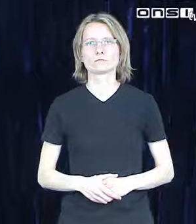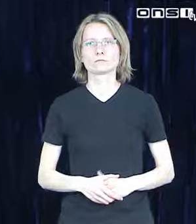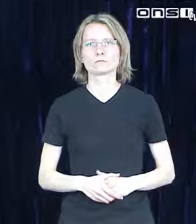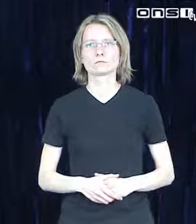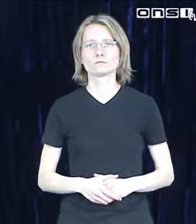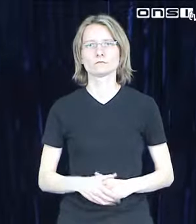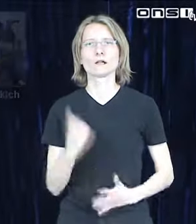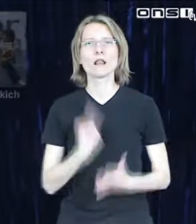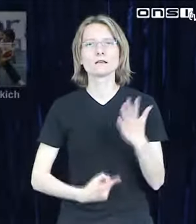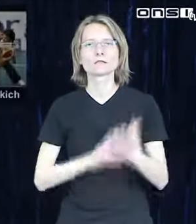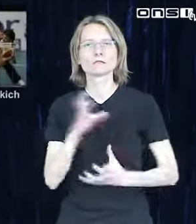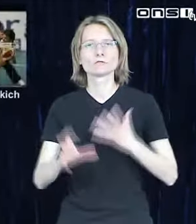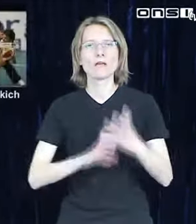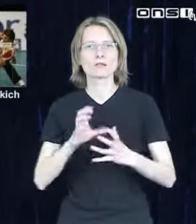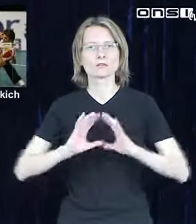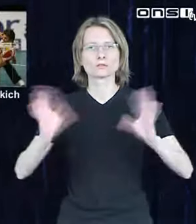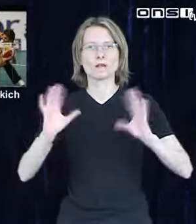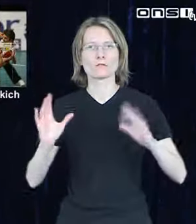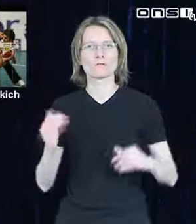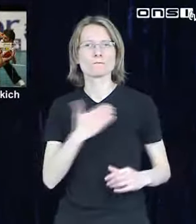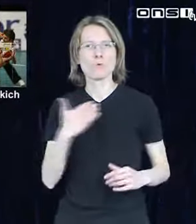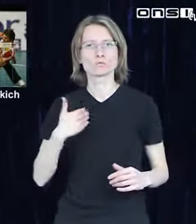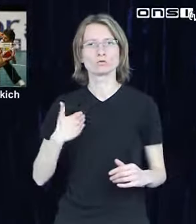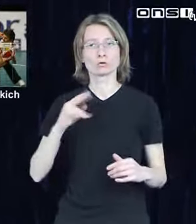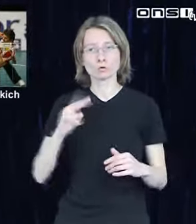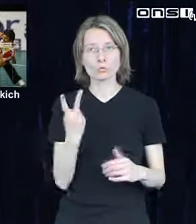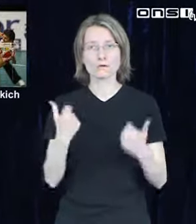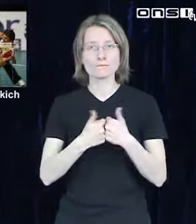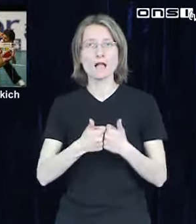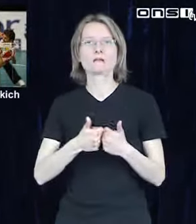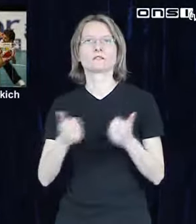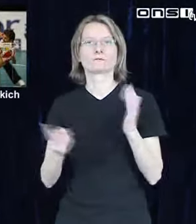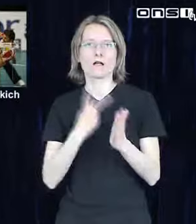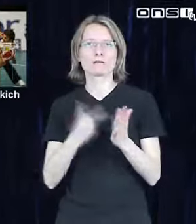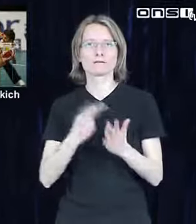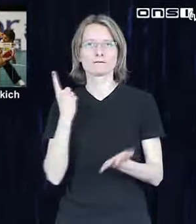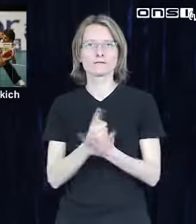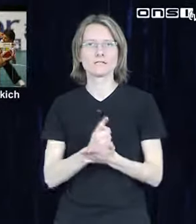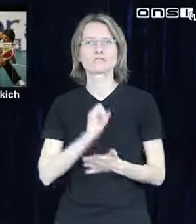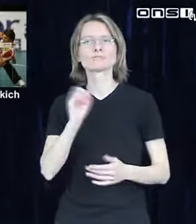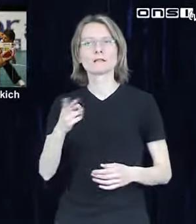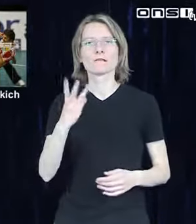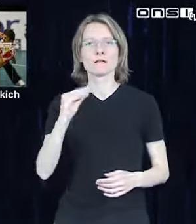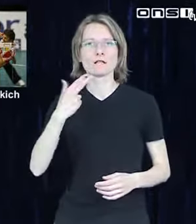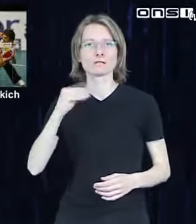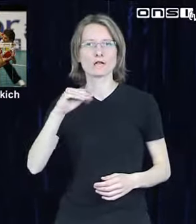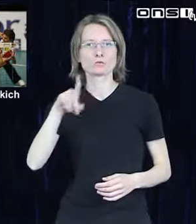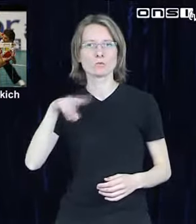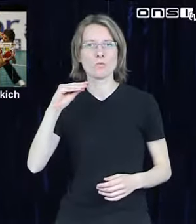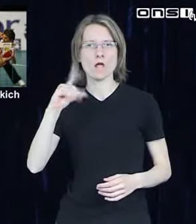I don't if they're gonna stay, I think they're trying to do it, build this love, can't see Slip me crazy, just give me that damn hit